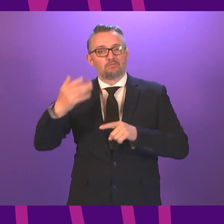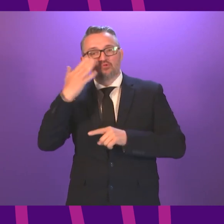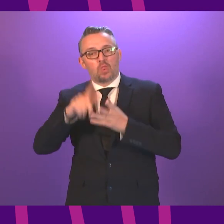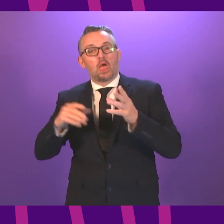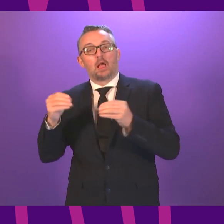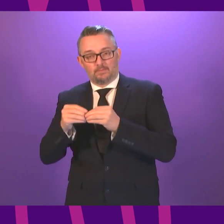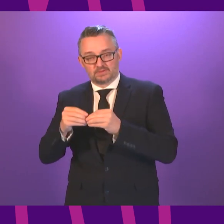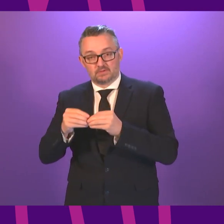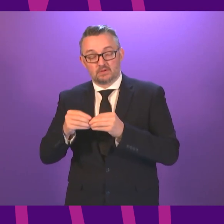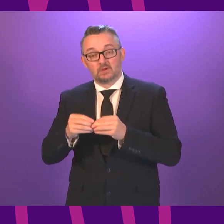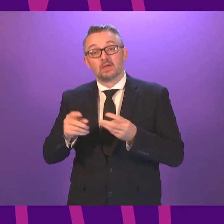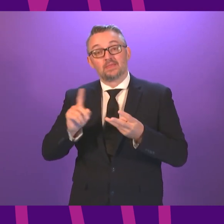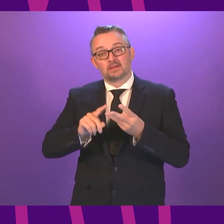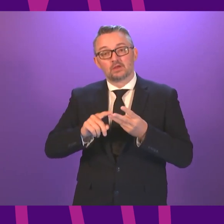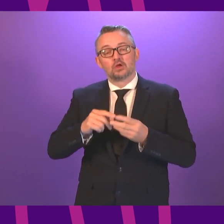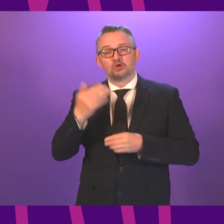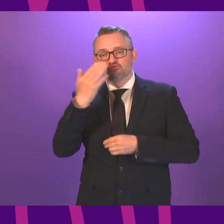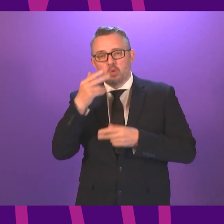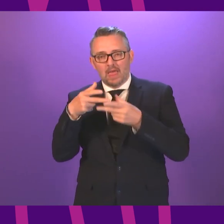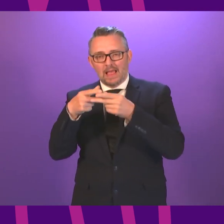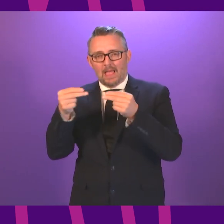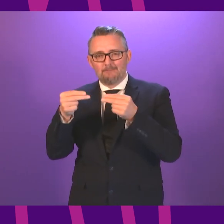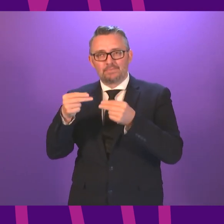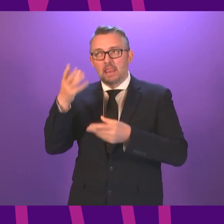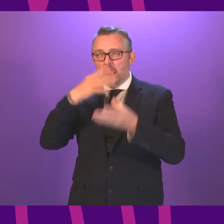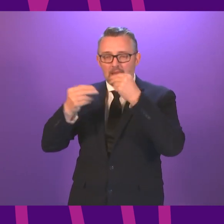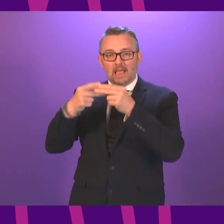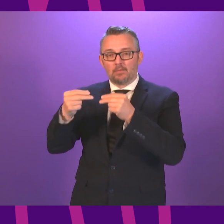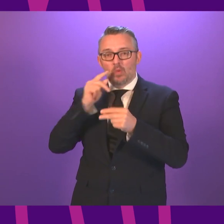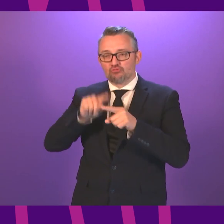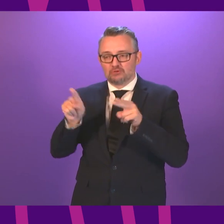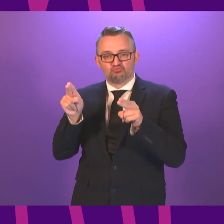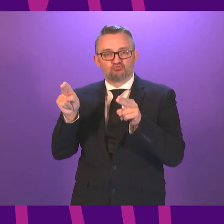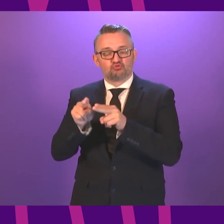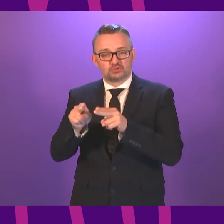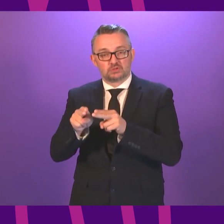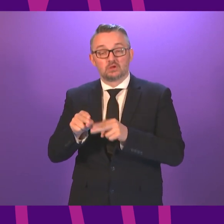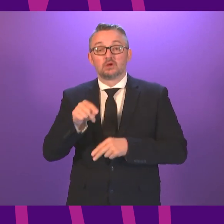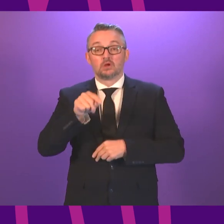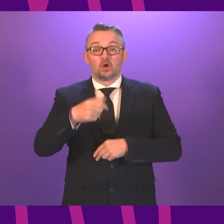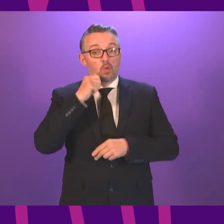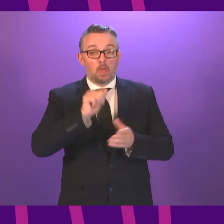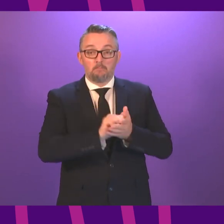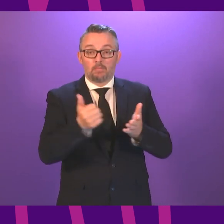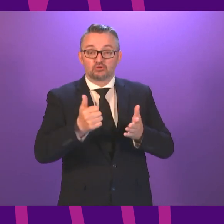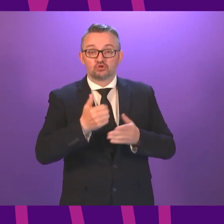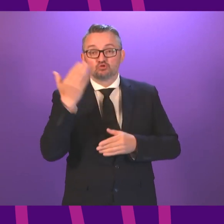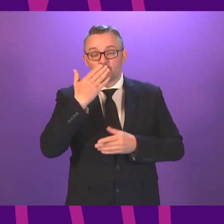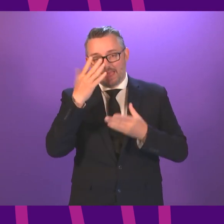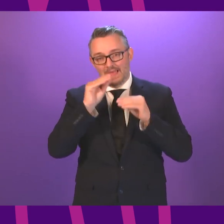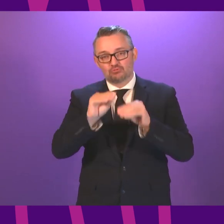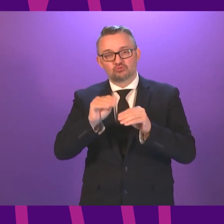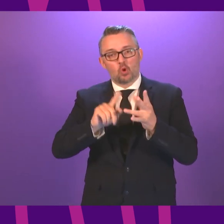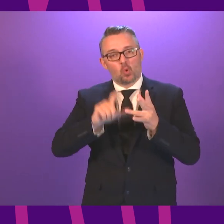will also continue our work to close the school attainment gap. In our first 100 days, we will publish the OECD report on Scottish education